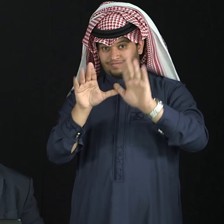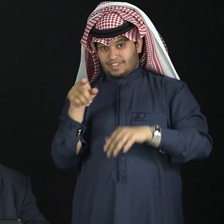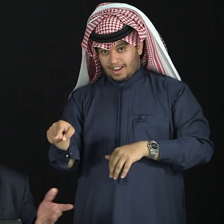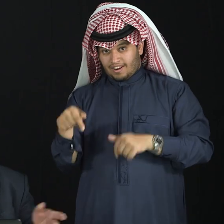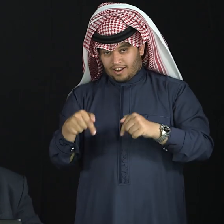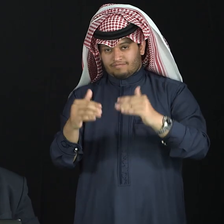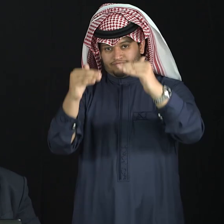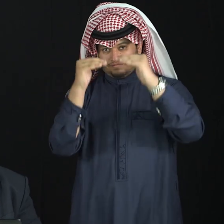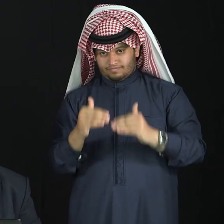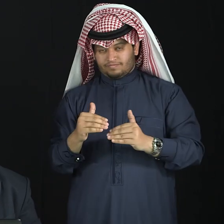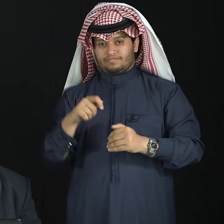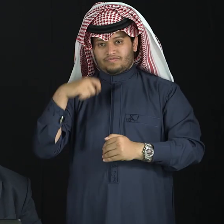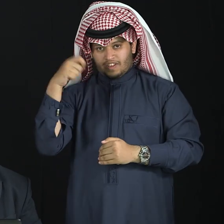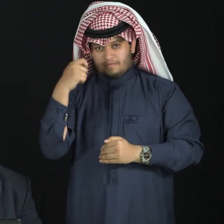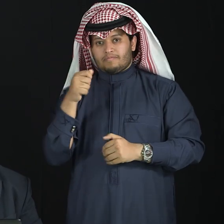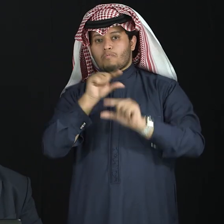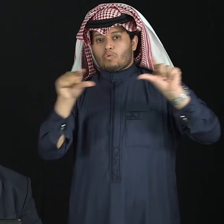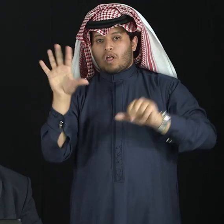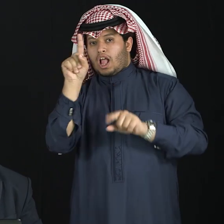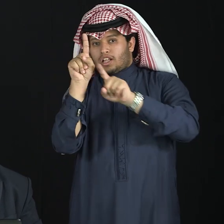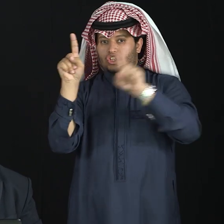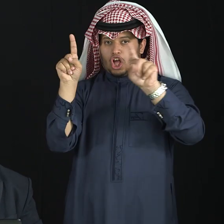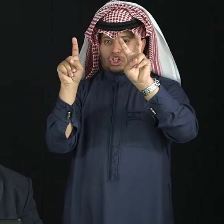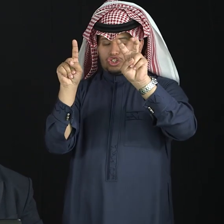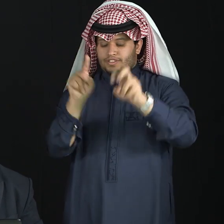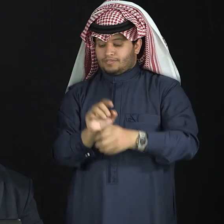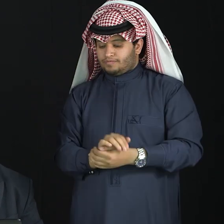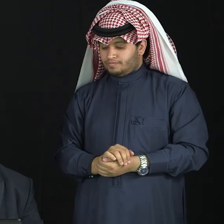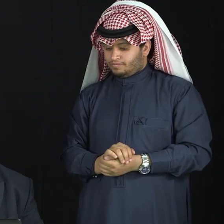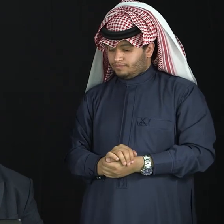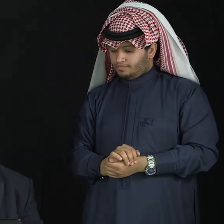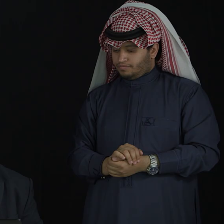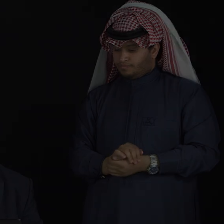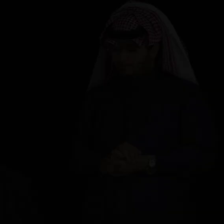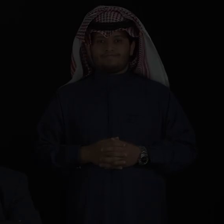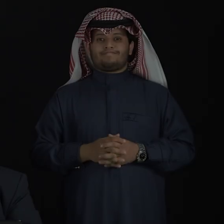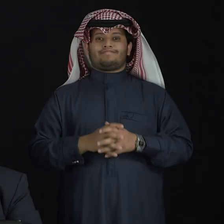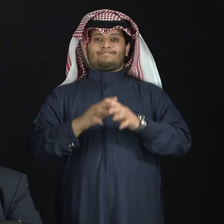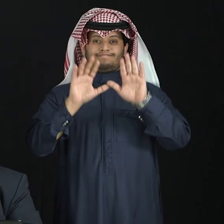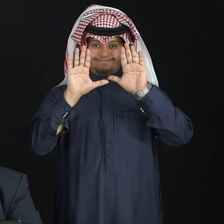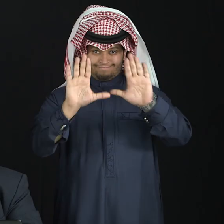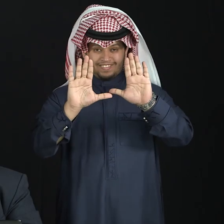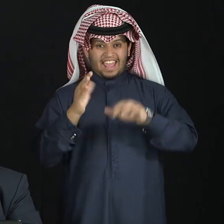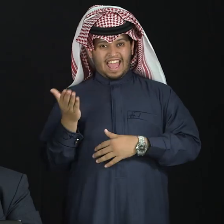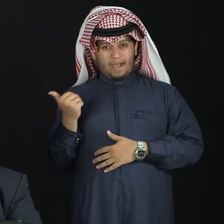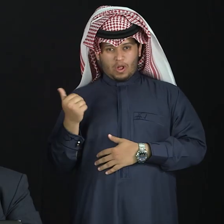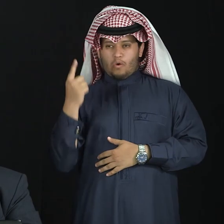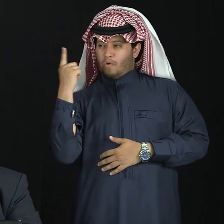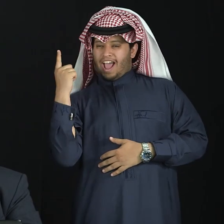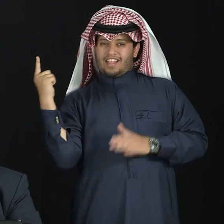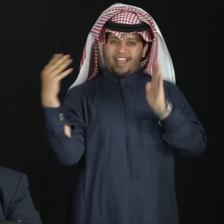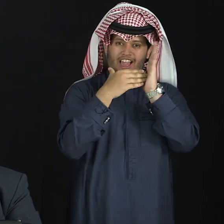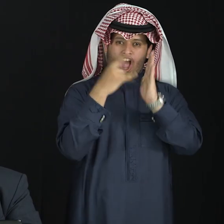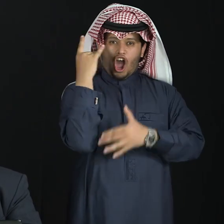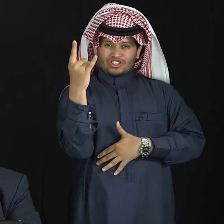20, which is the last group for this part. Now, we're going to